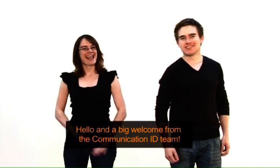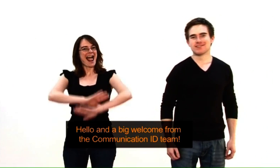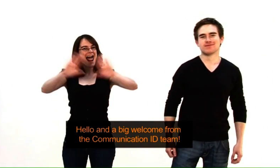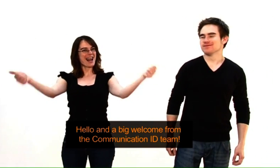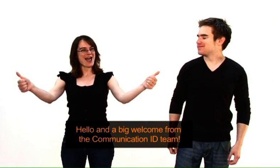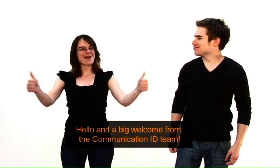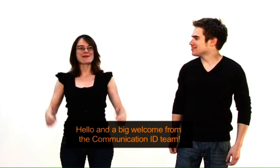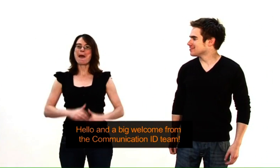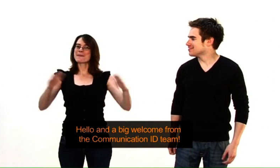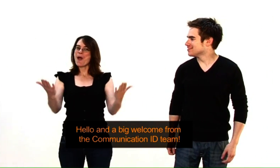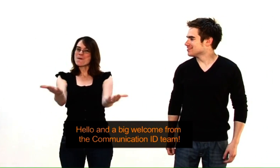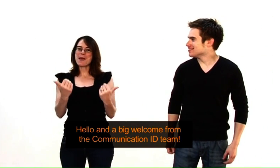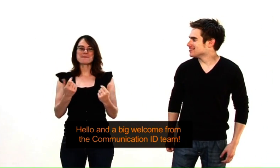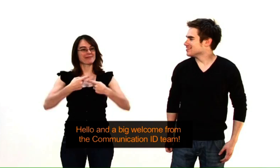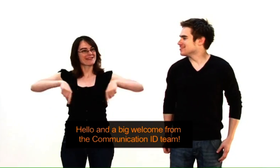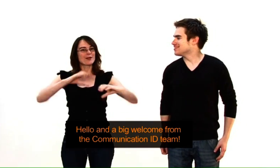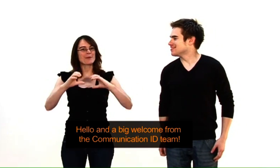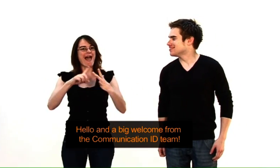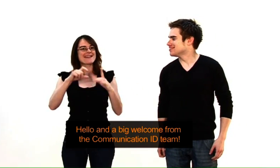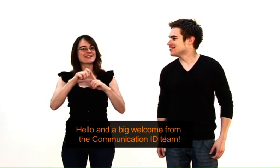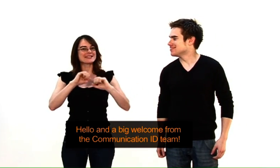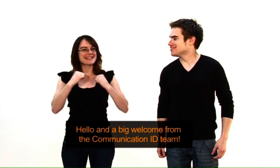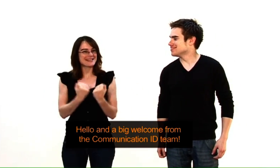Hello, and a big welcome from the Communication ID team.